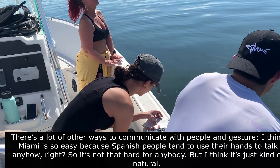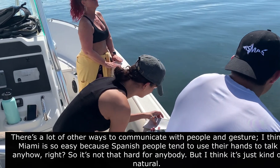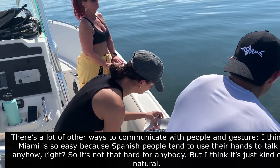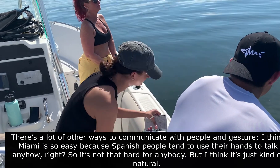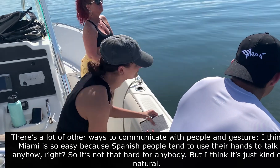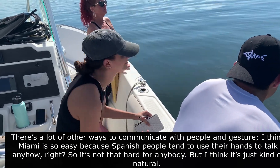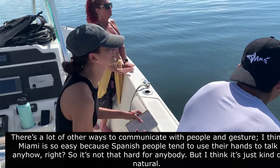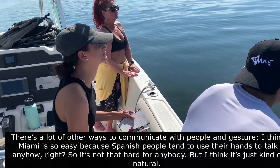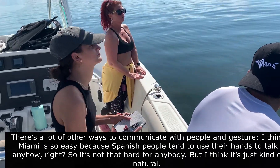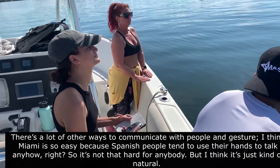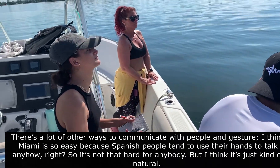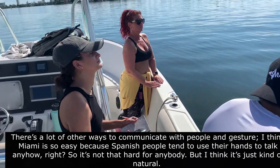it's just kind of natural.